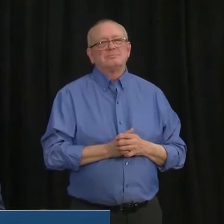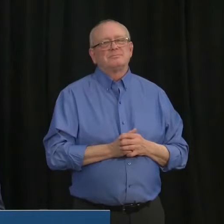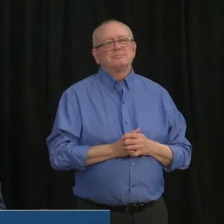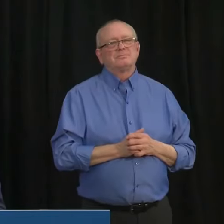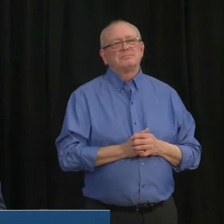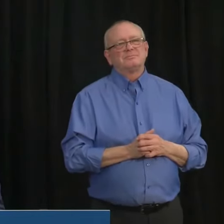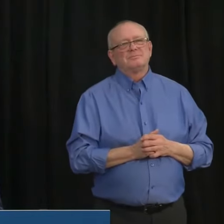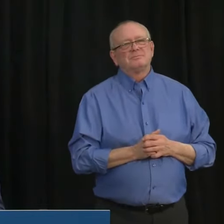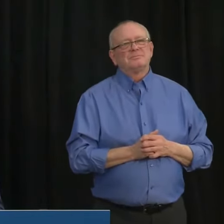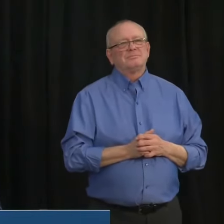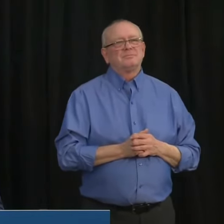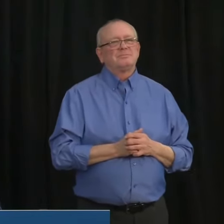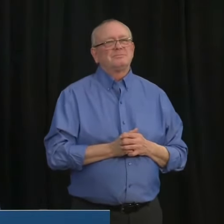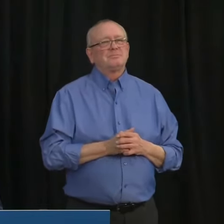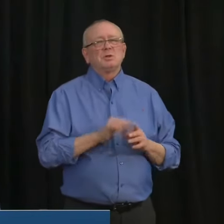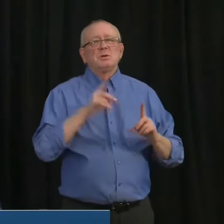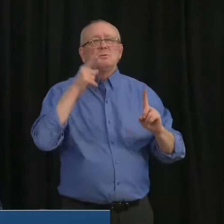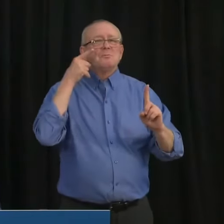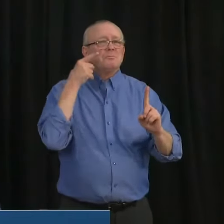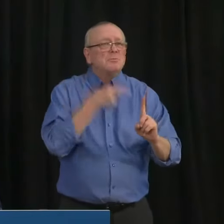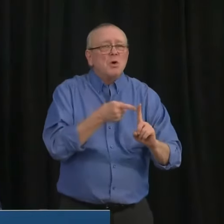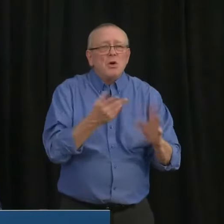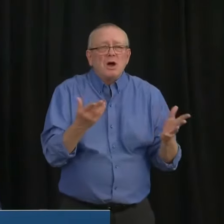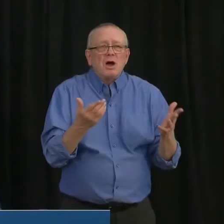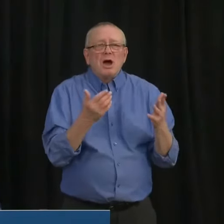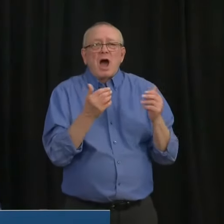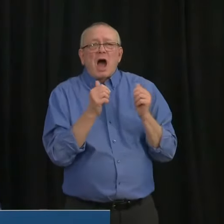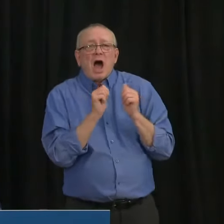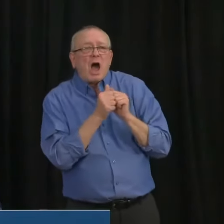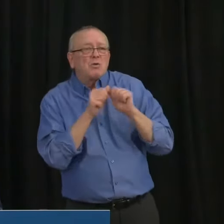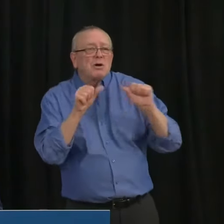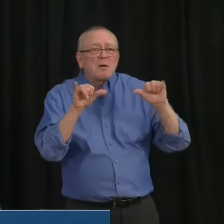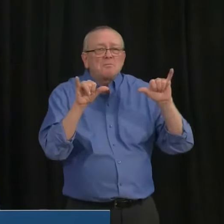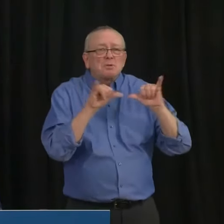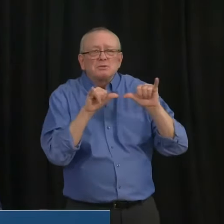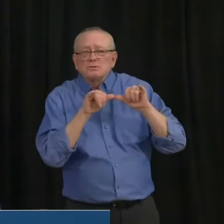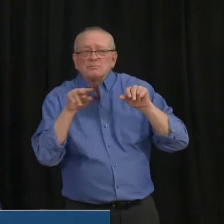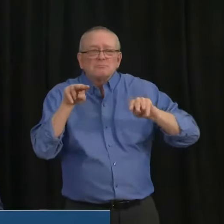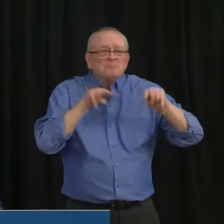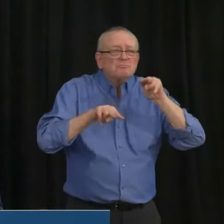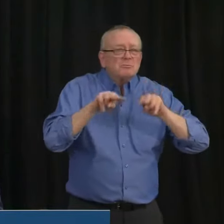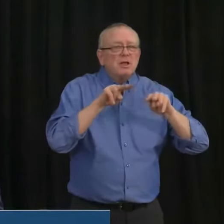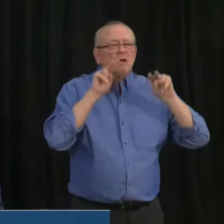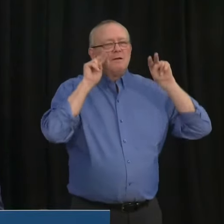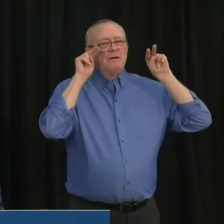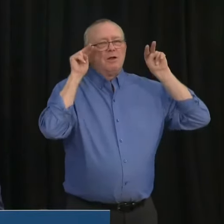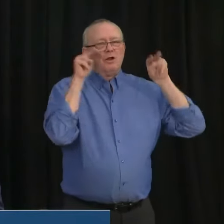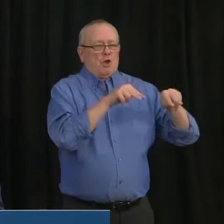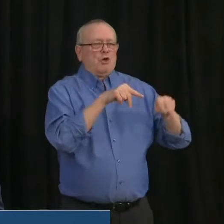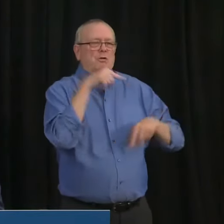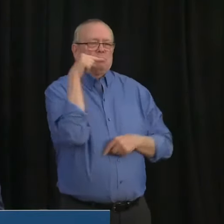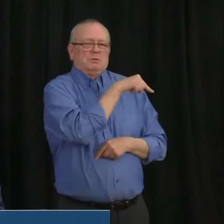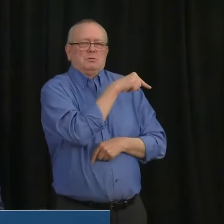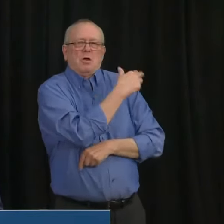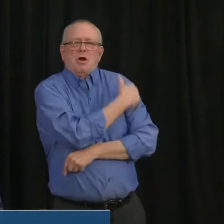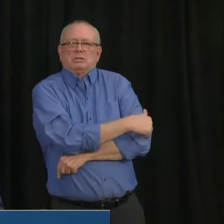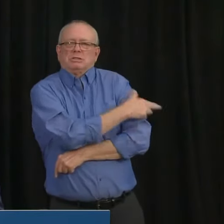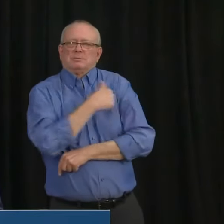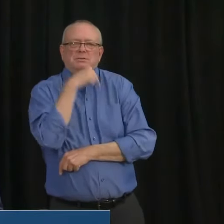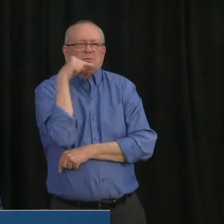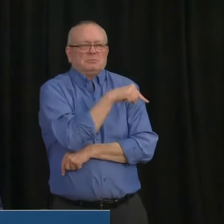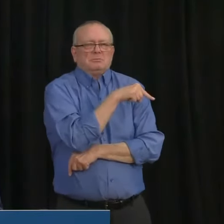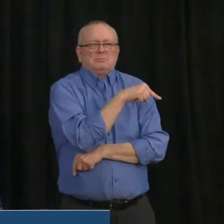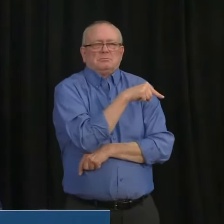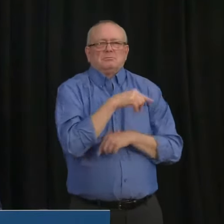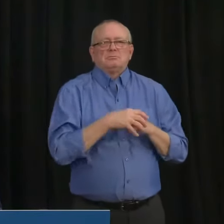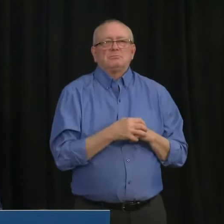that, to answer your question, Rick, that's the key metric that we are watching. So, if we do not, uh, start to bend the